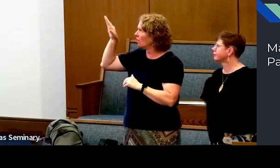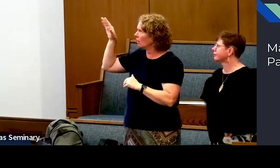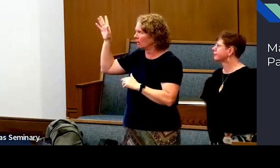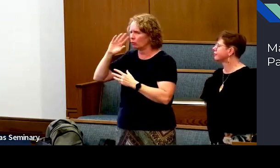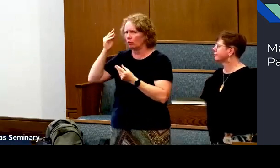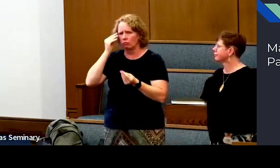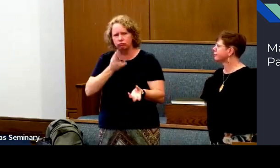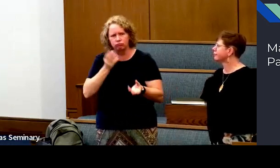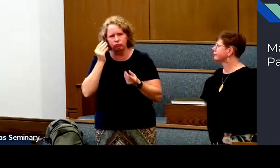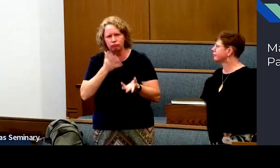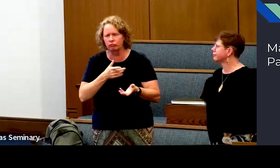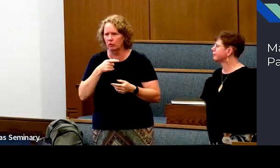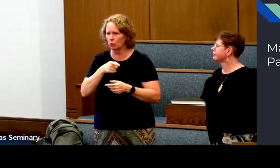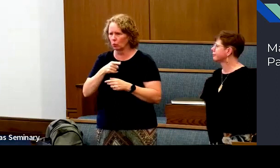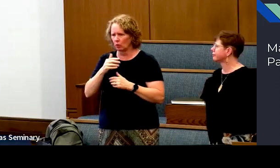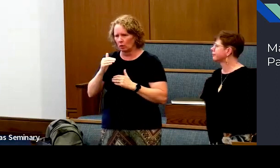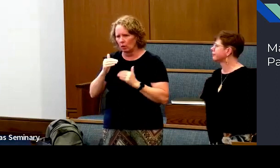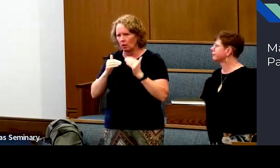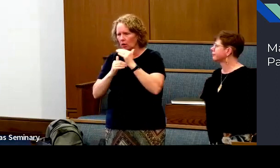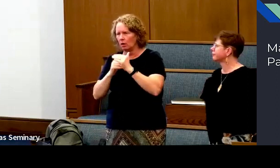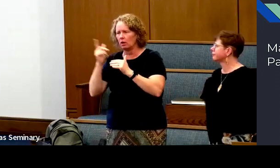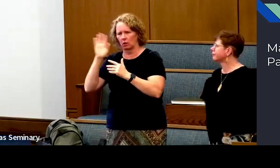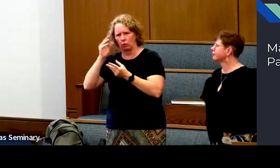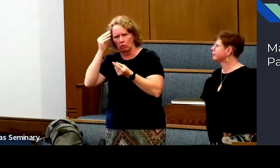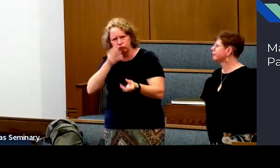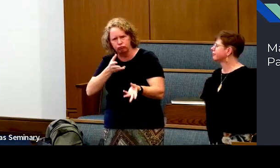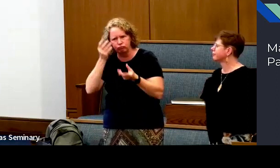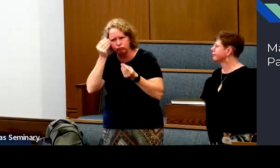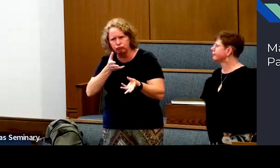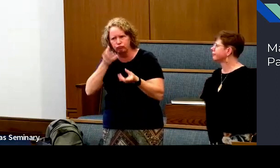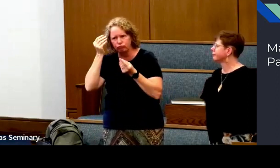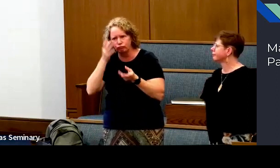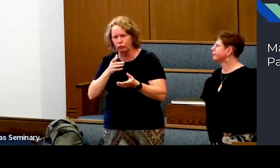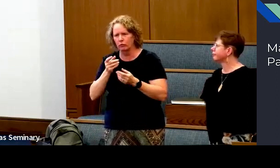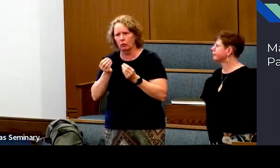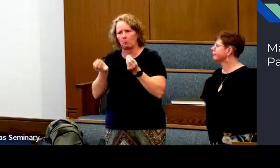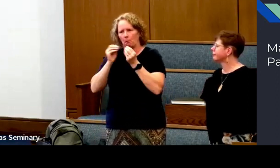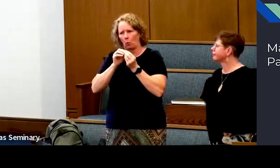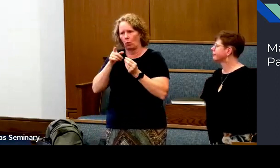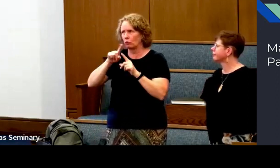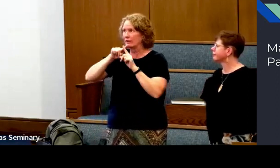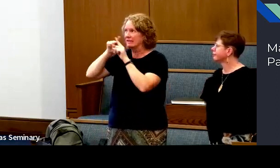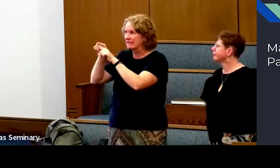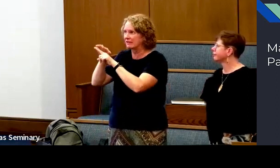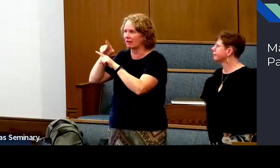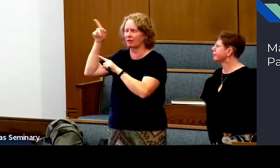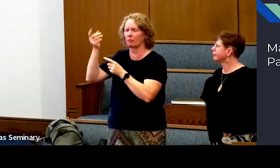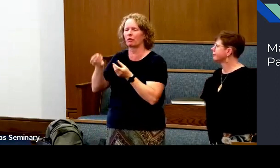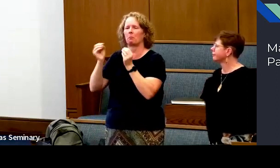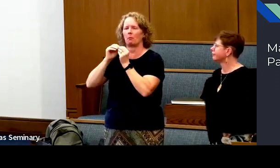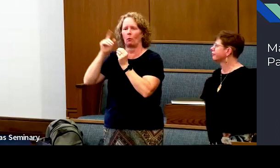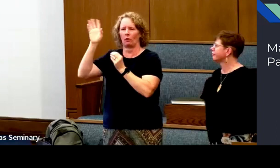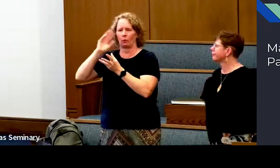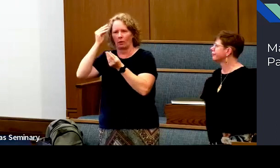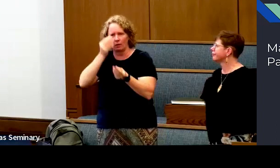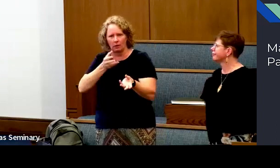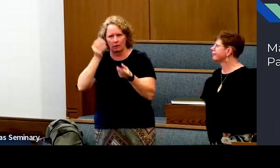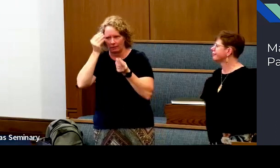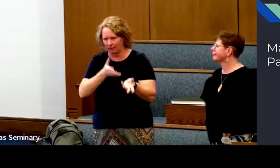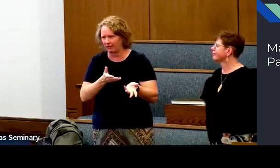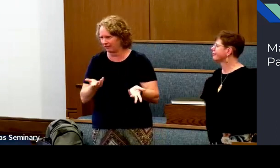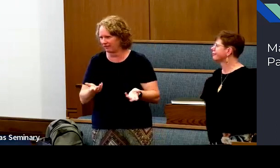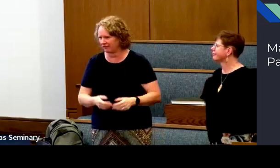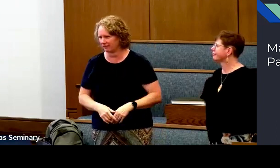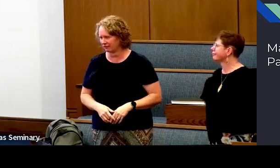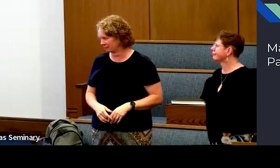with Heavenly Father. Communicate. He will help you. He'll tell you. And the more that you rely on him,